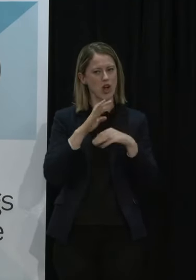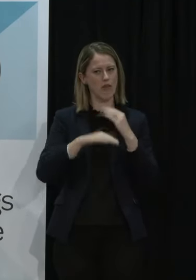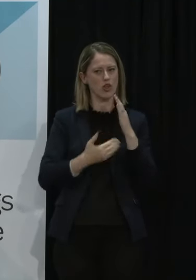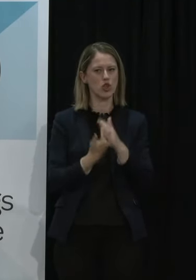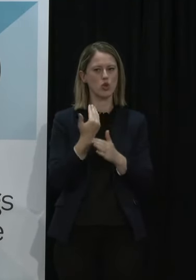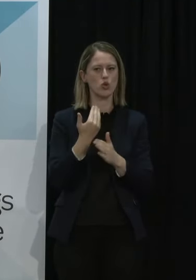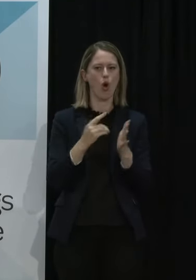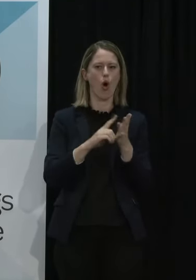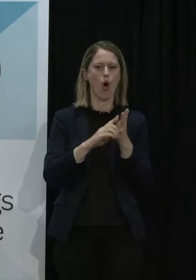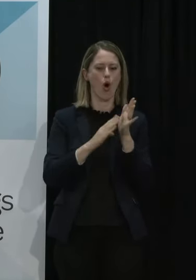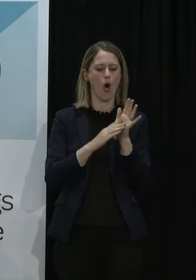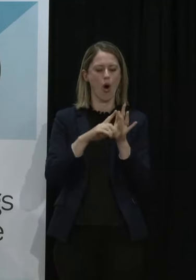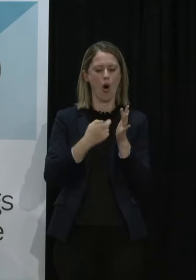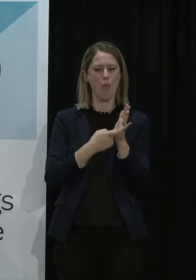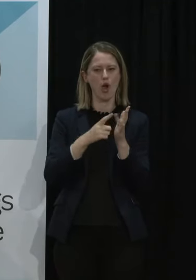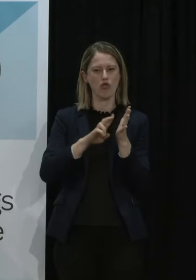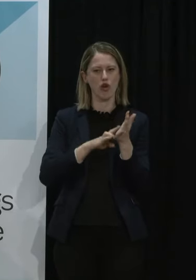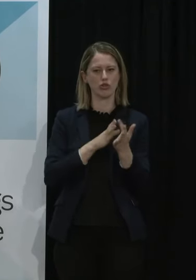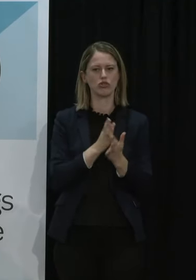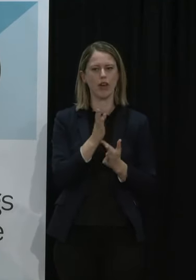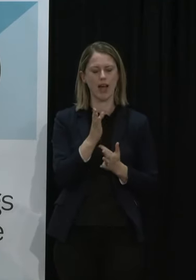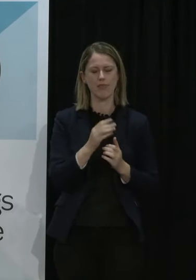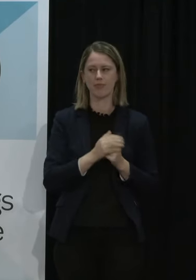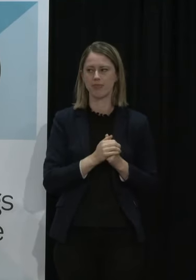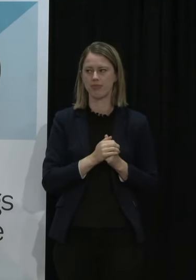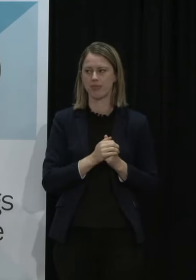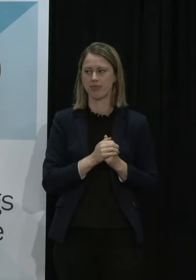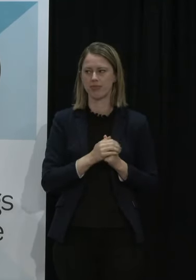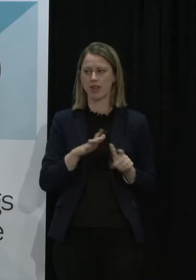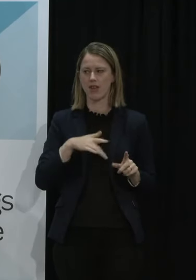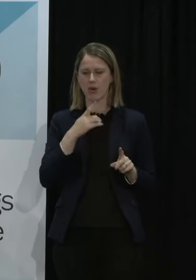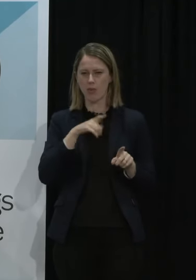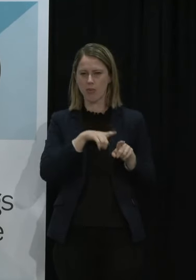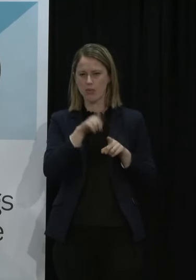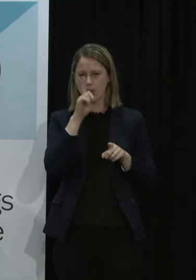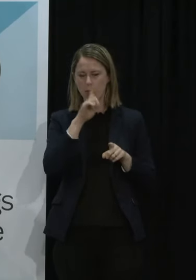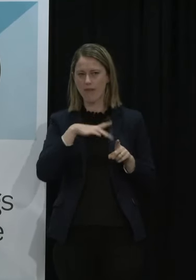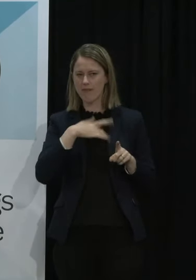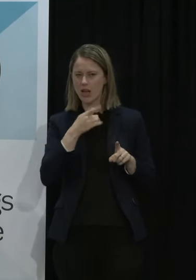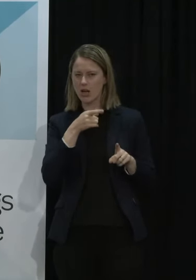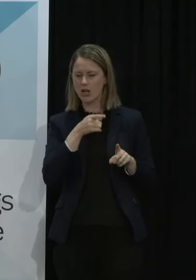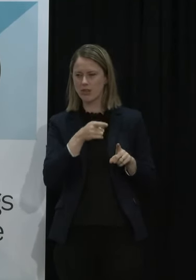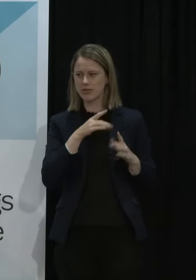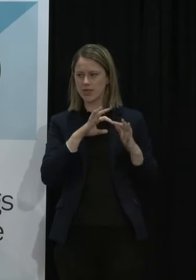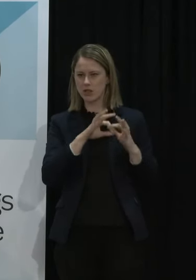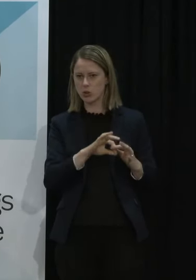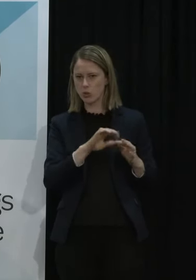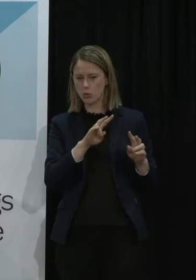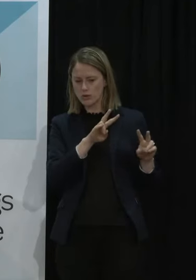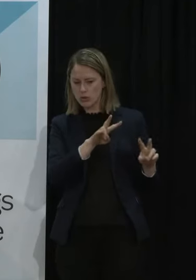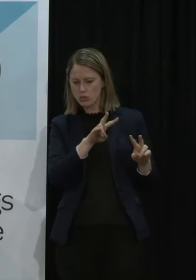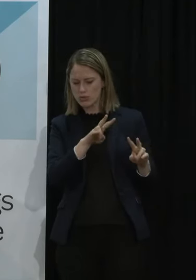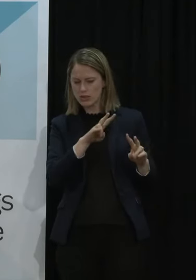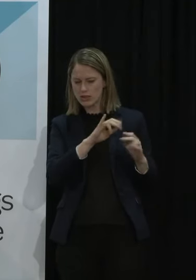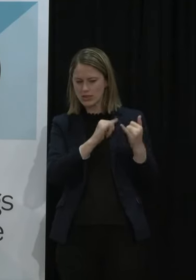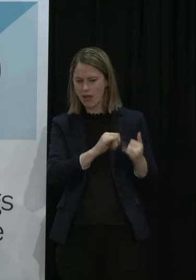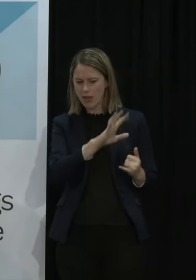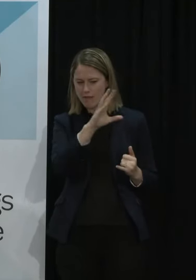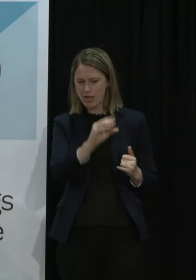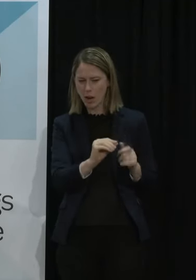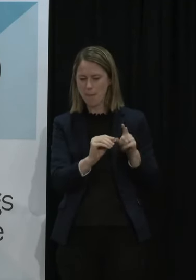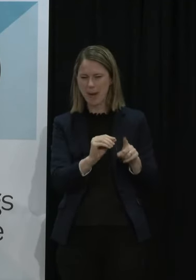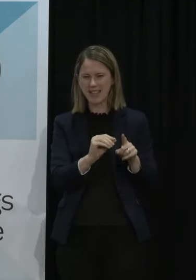to share what they are saying at the moment most I think believe are tending to base that on what they're seeing in South Africa but there's many